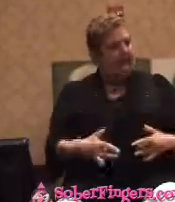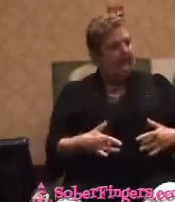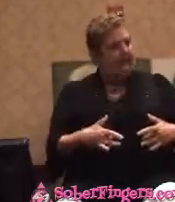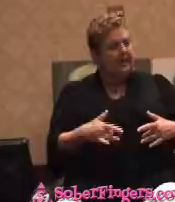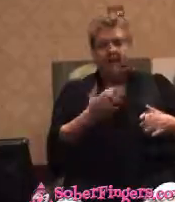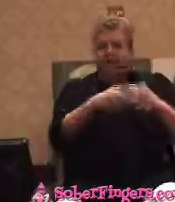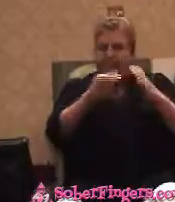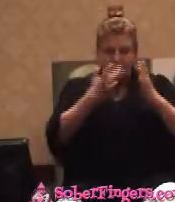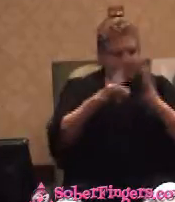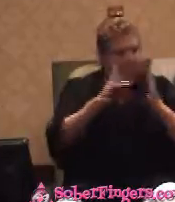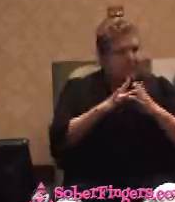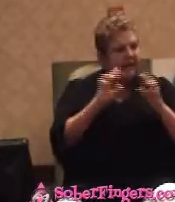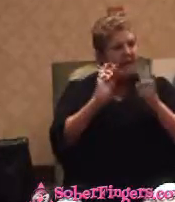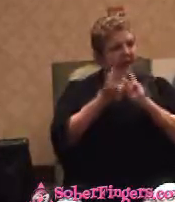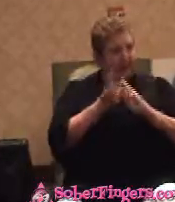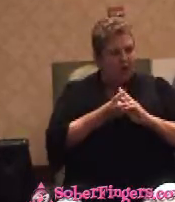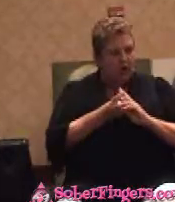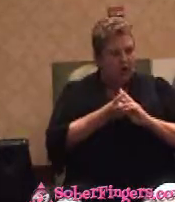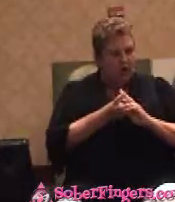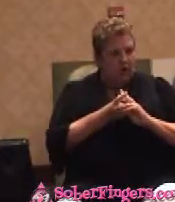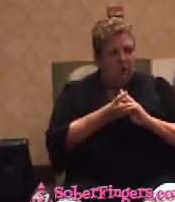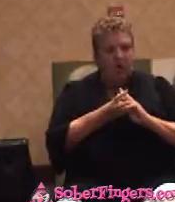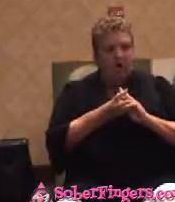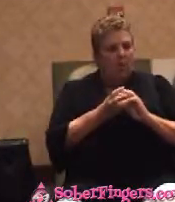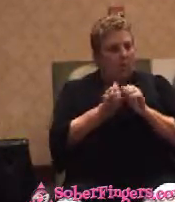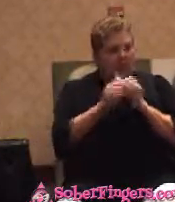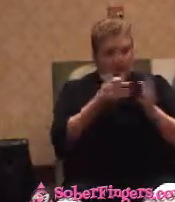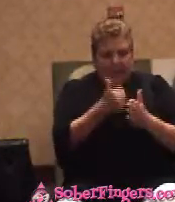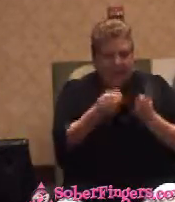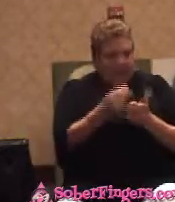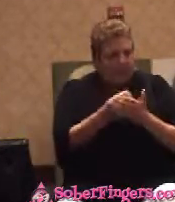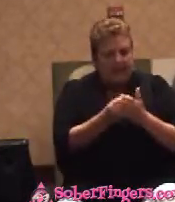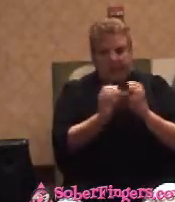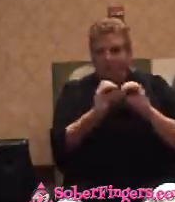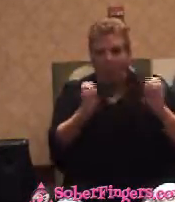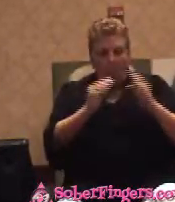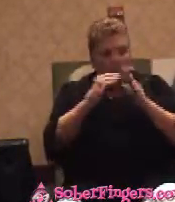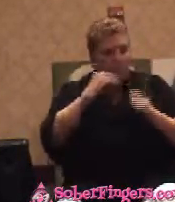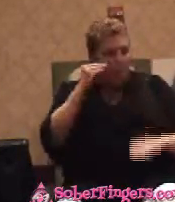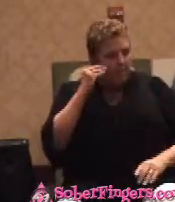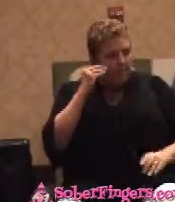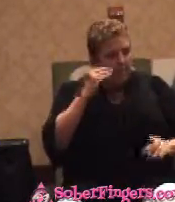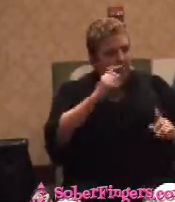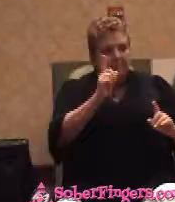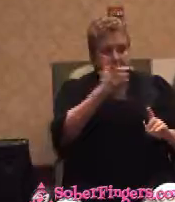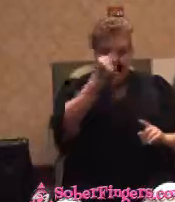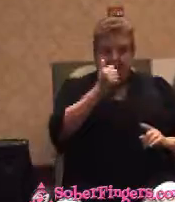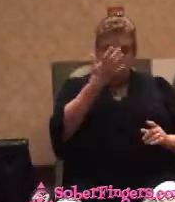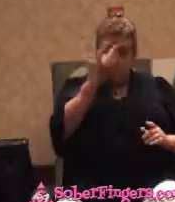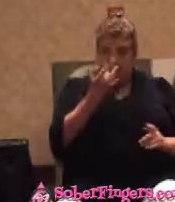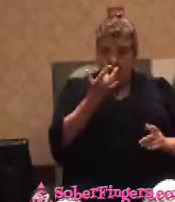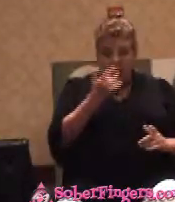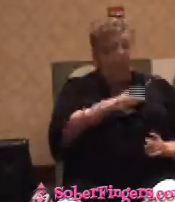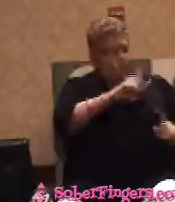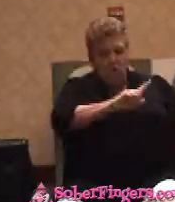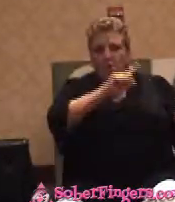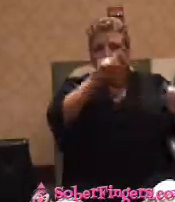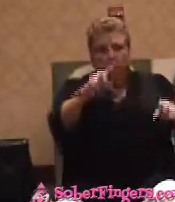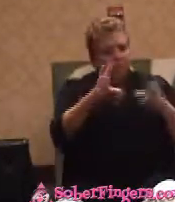Because you're going to a meeting where you're calling me an alcoholic. If those lawyers downtown in my